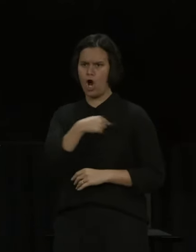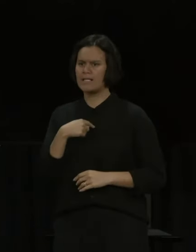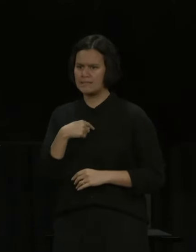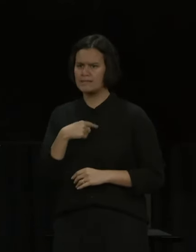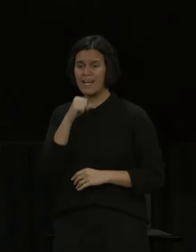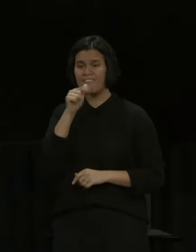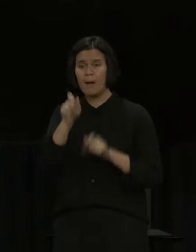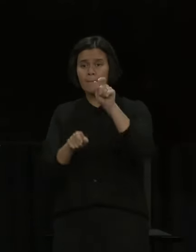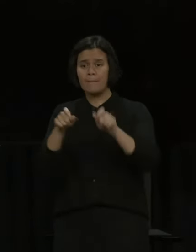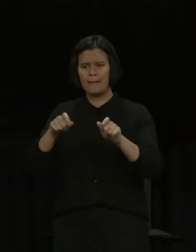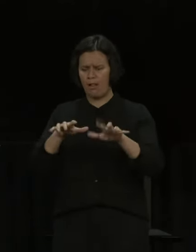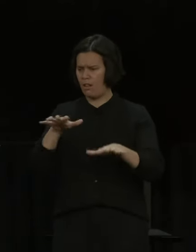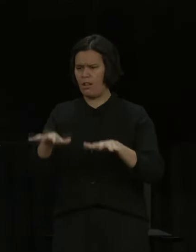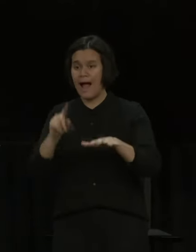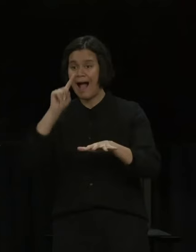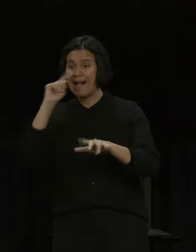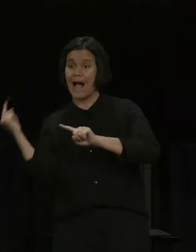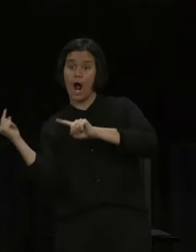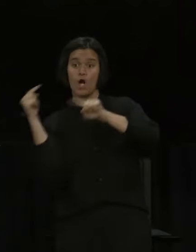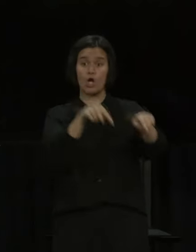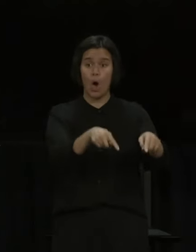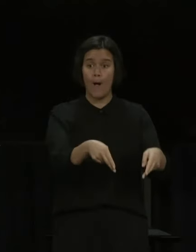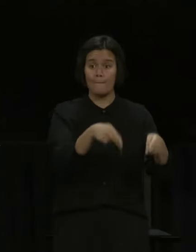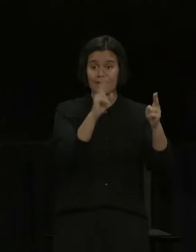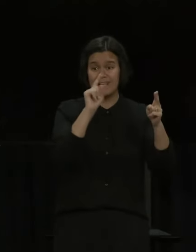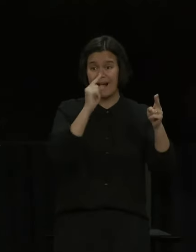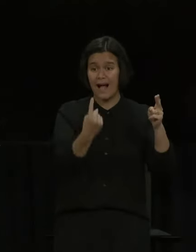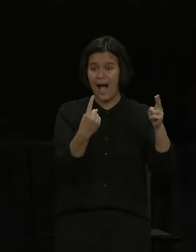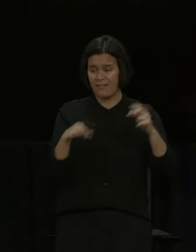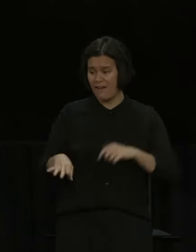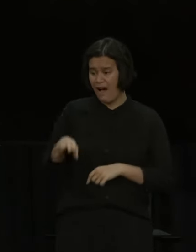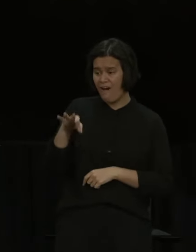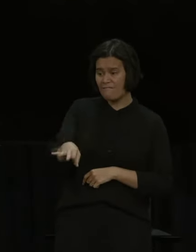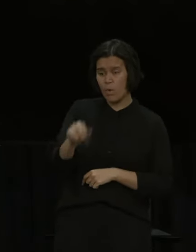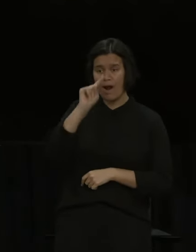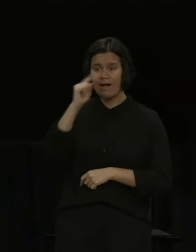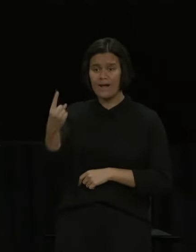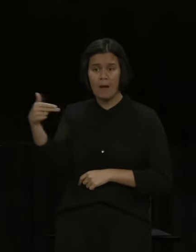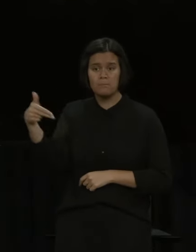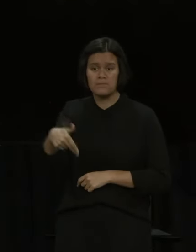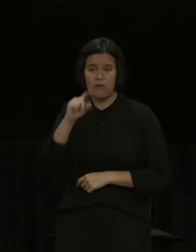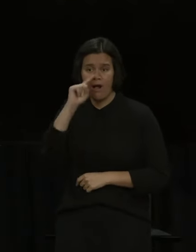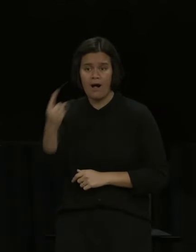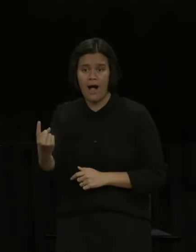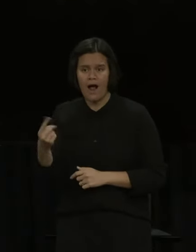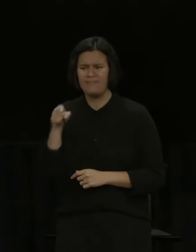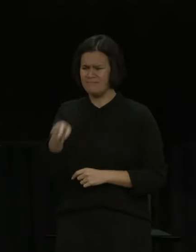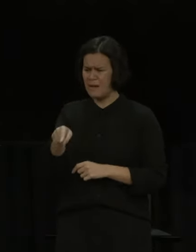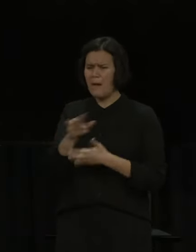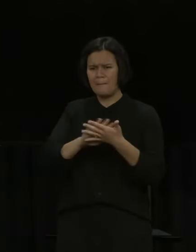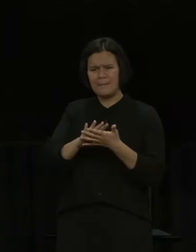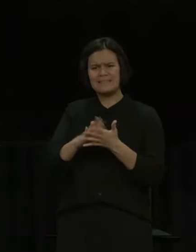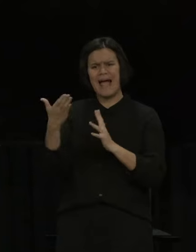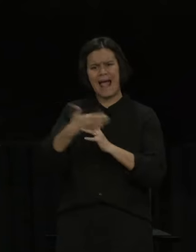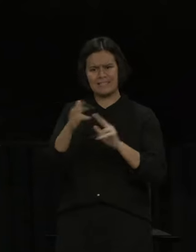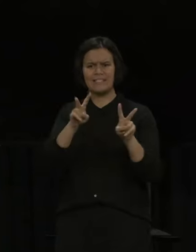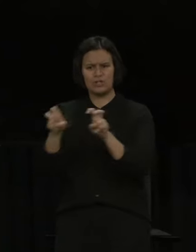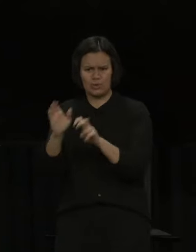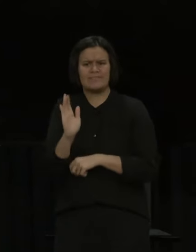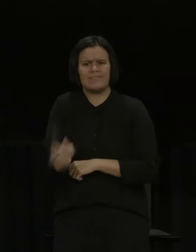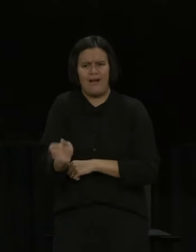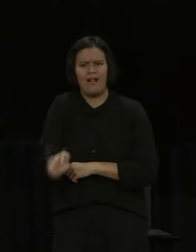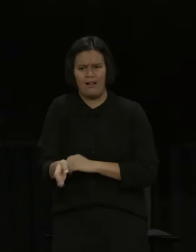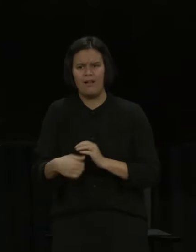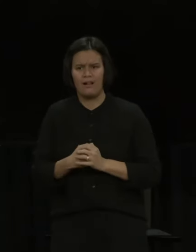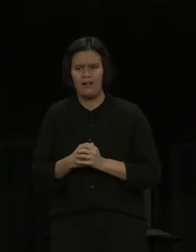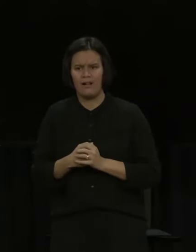if that's a problem then you do have an access issue. Well perhaps if I took that to the extreme there are towns in New Zealand where you cannot buy food there is